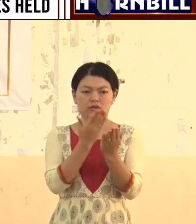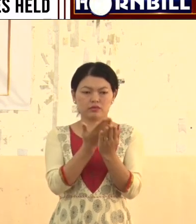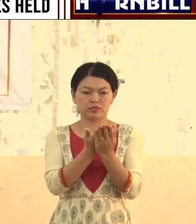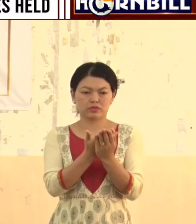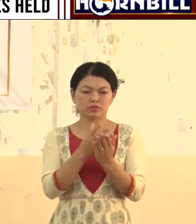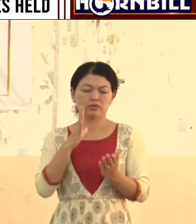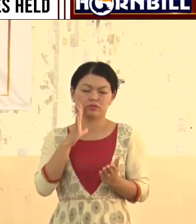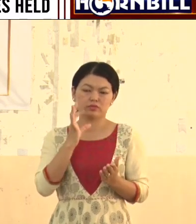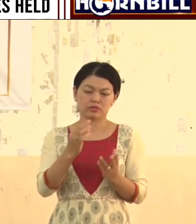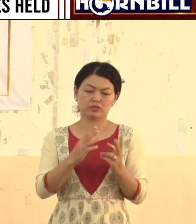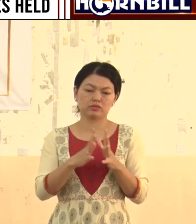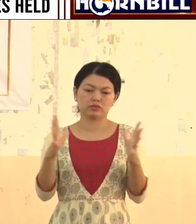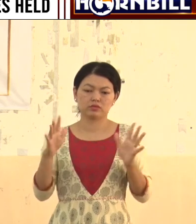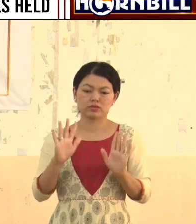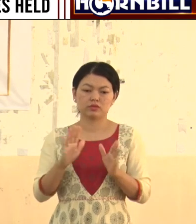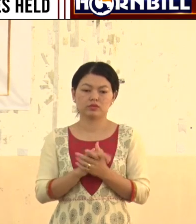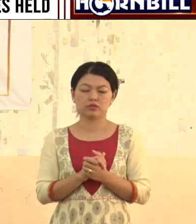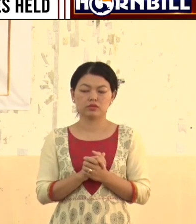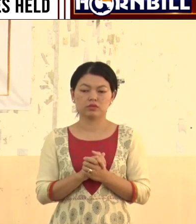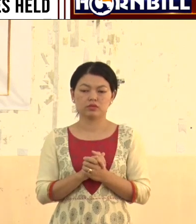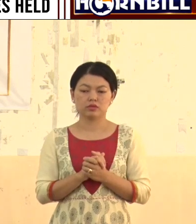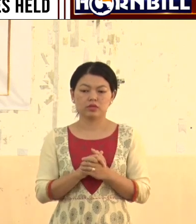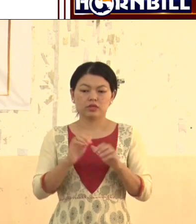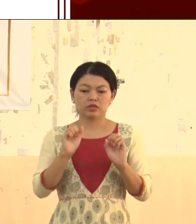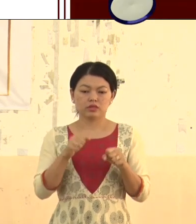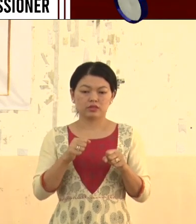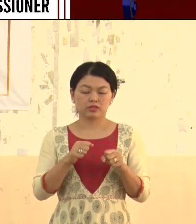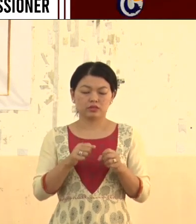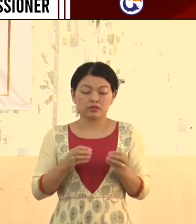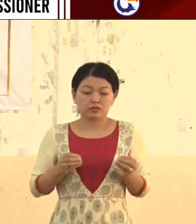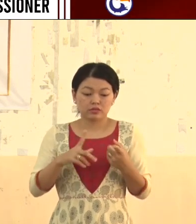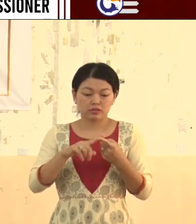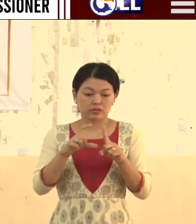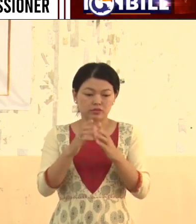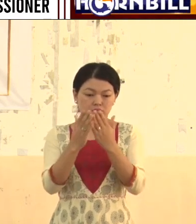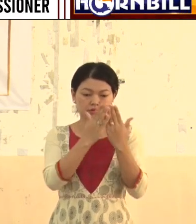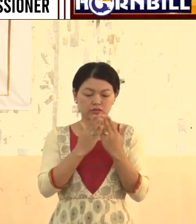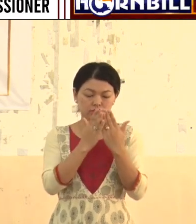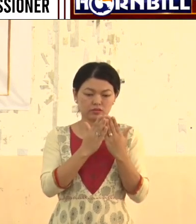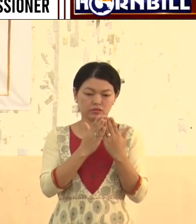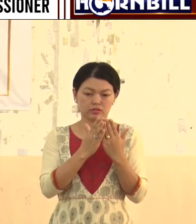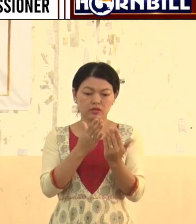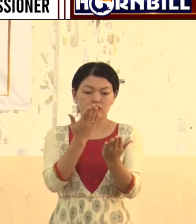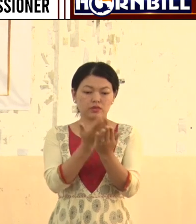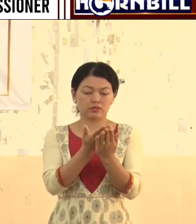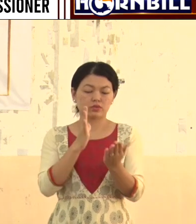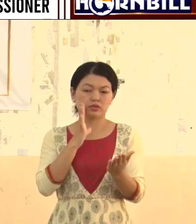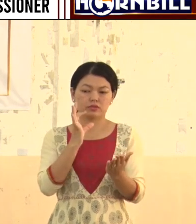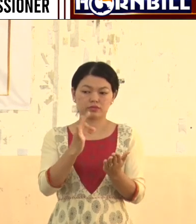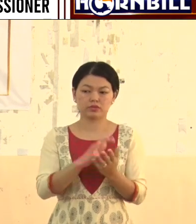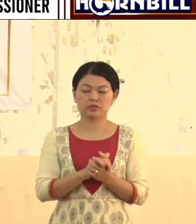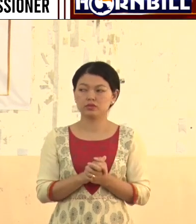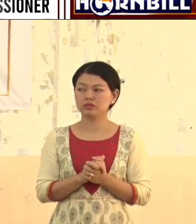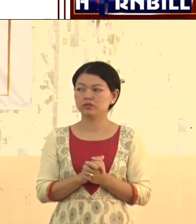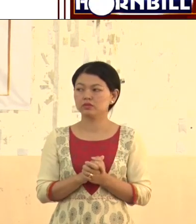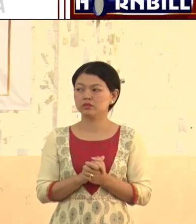thing to start a formal education in this school. So, this, when we talk about the admission, there has